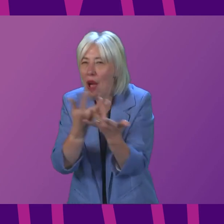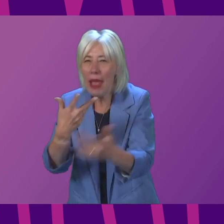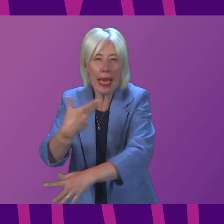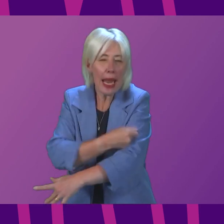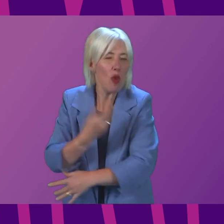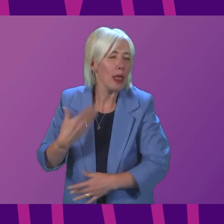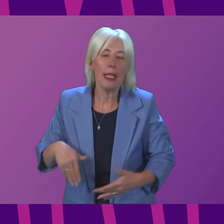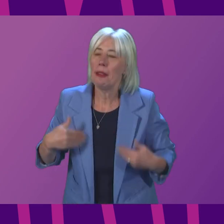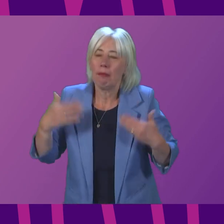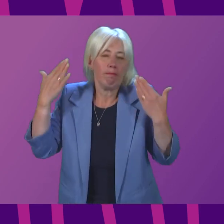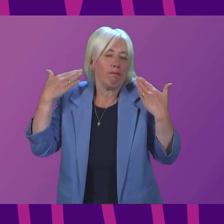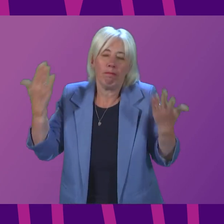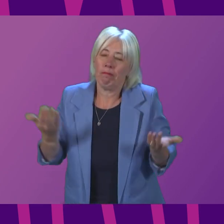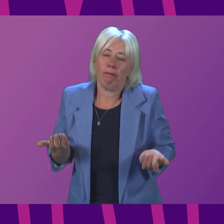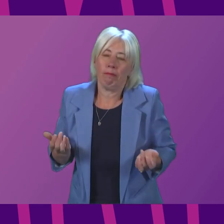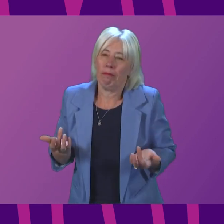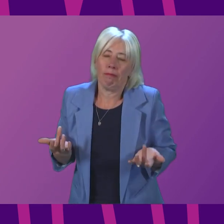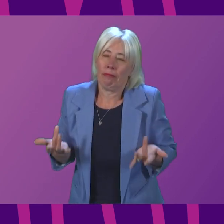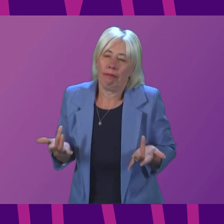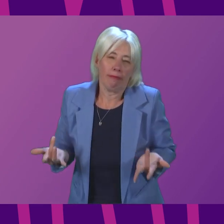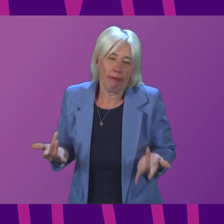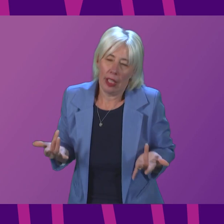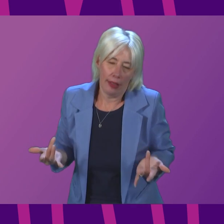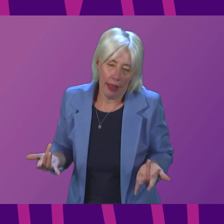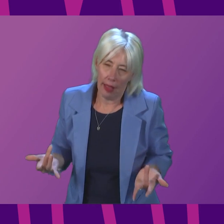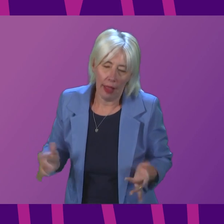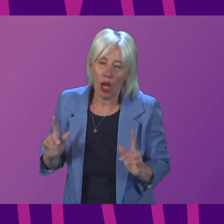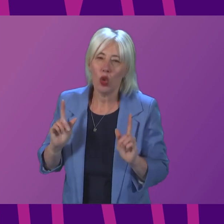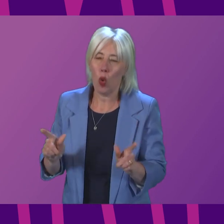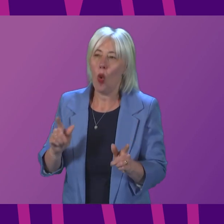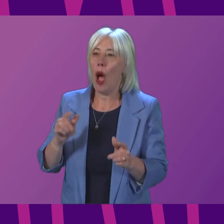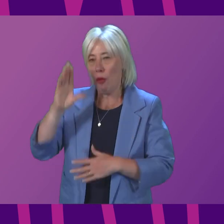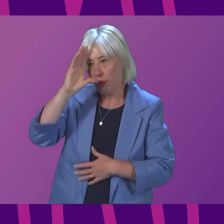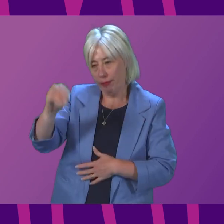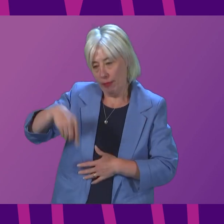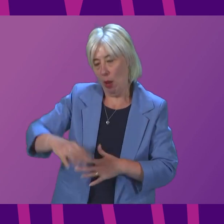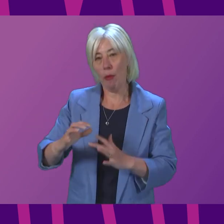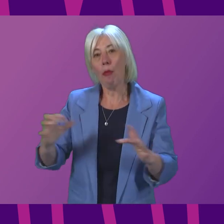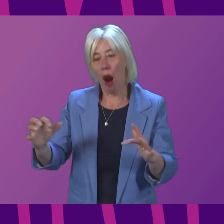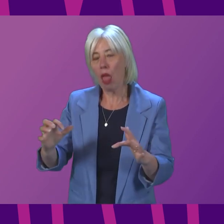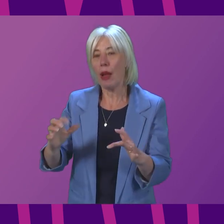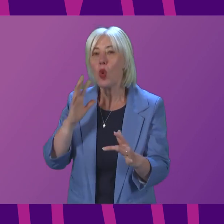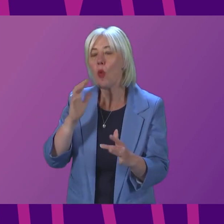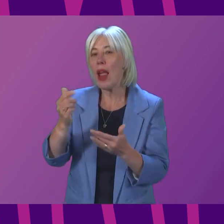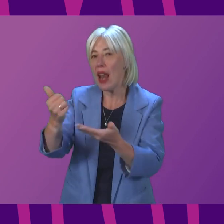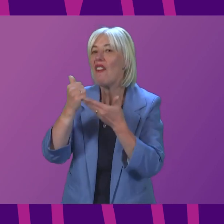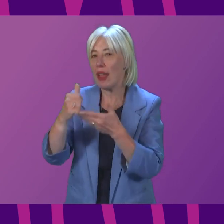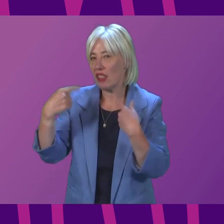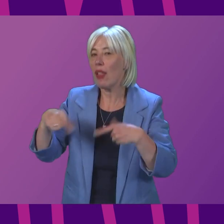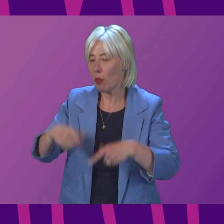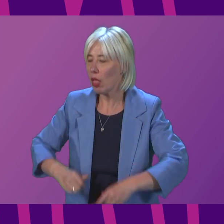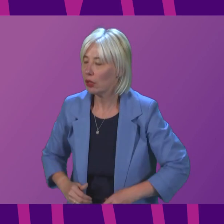be involved still awaits final advice from the JCVI. of course, we'll keep Parliament updated on that as soon as that advice becomes available.